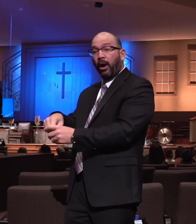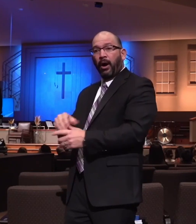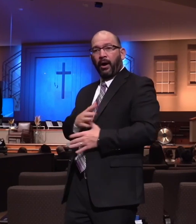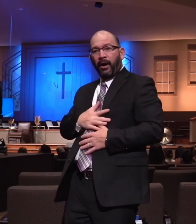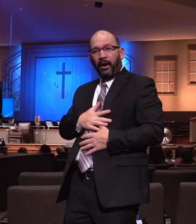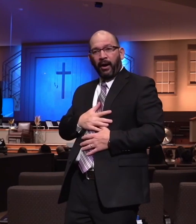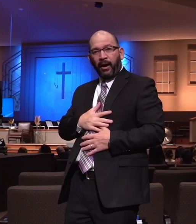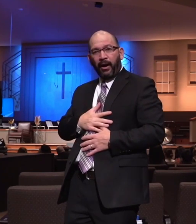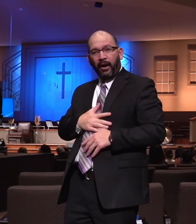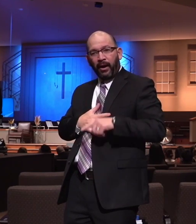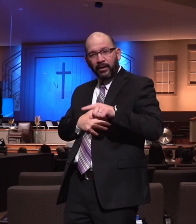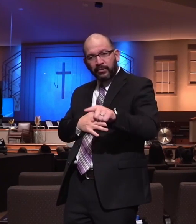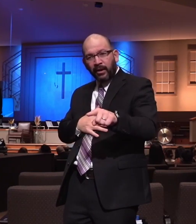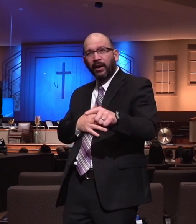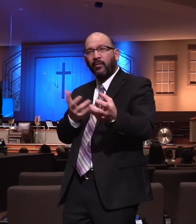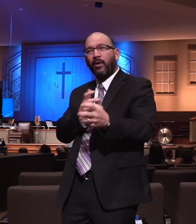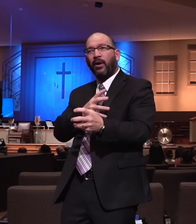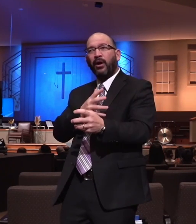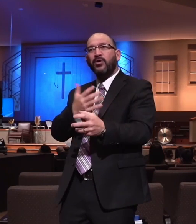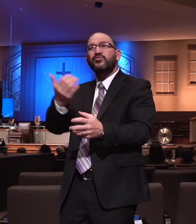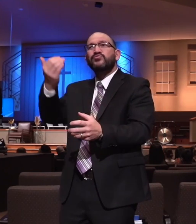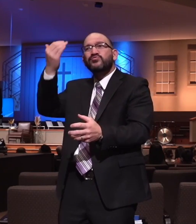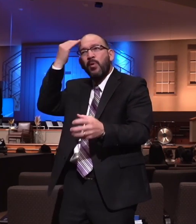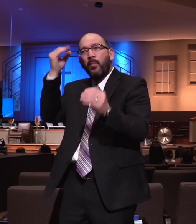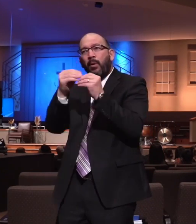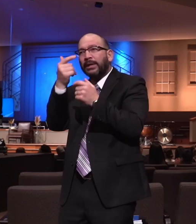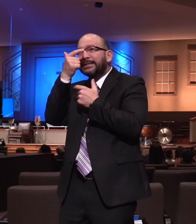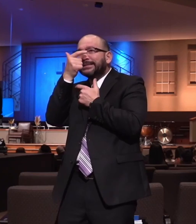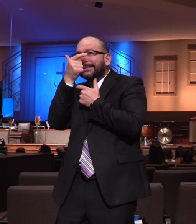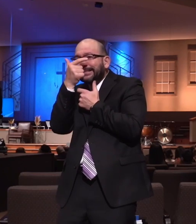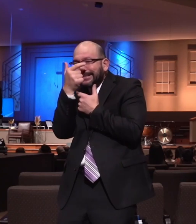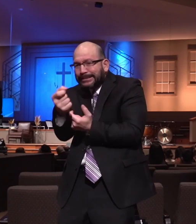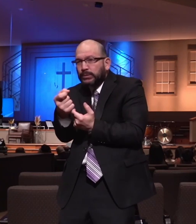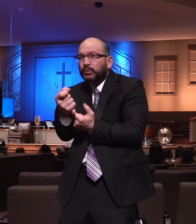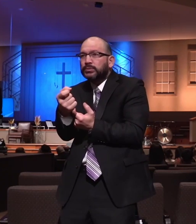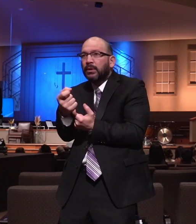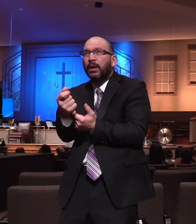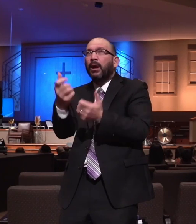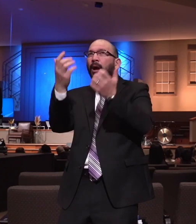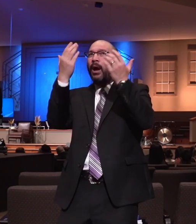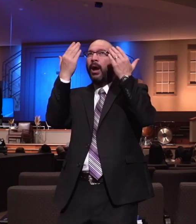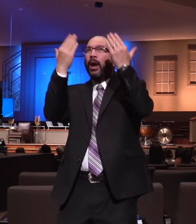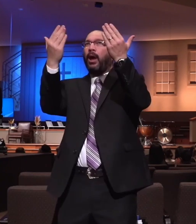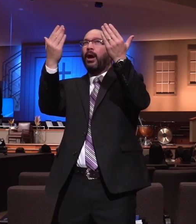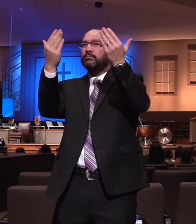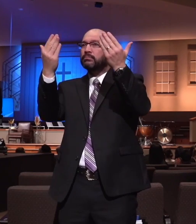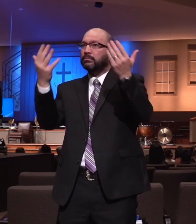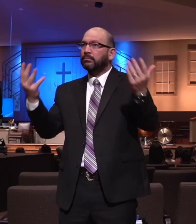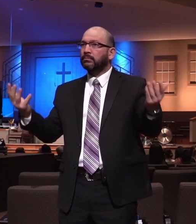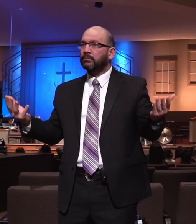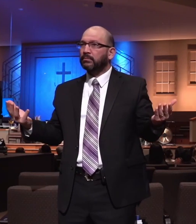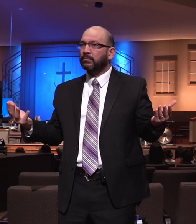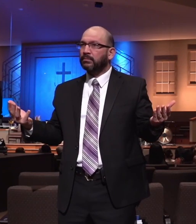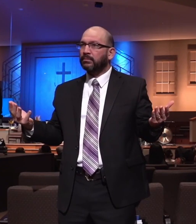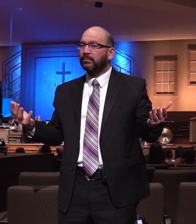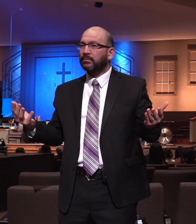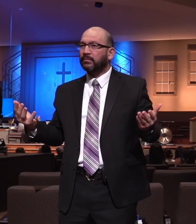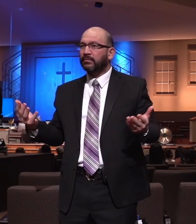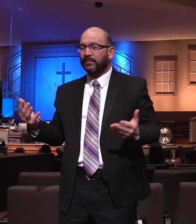normal vernacular. It's a part of their normal interest. It's something that's becoming a part of their life. And this is what he was rejoicing about.